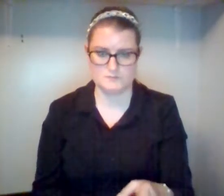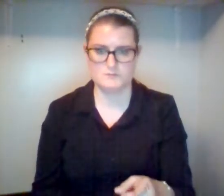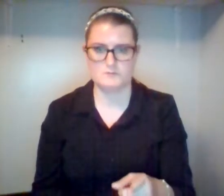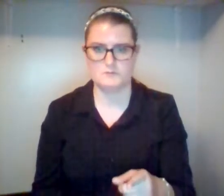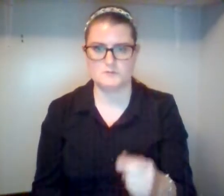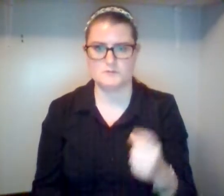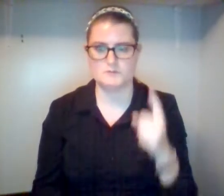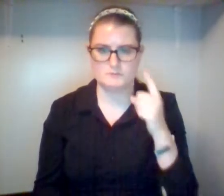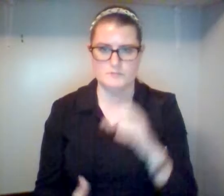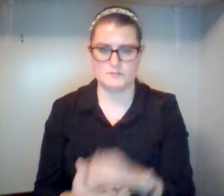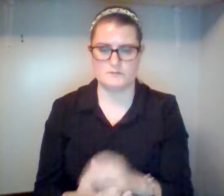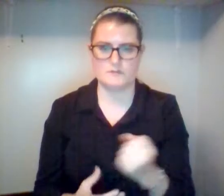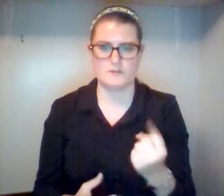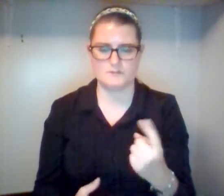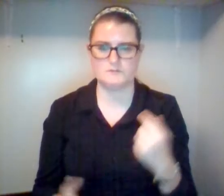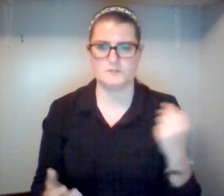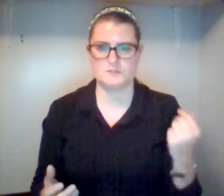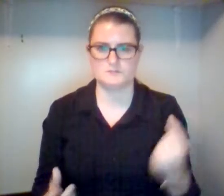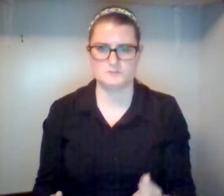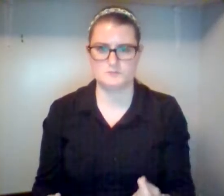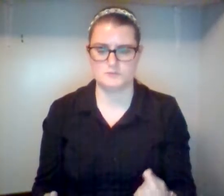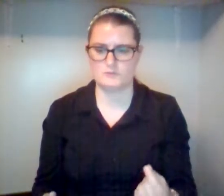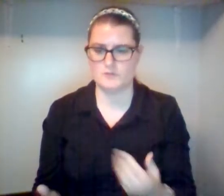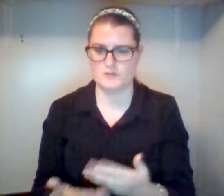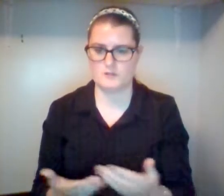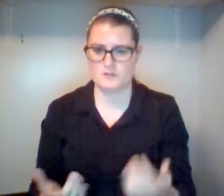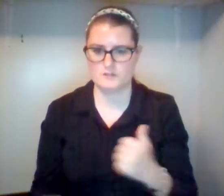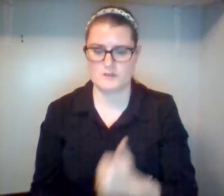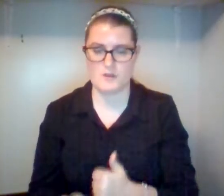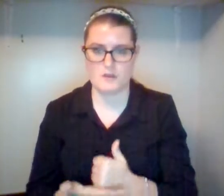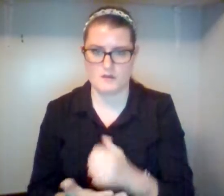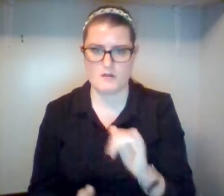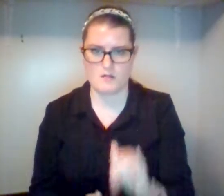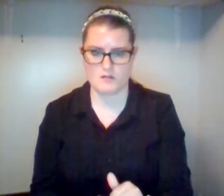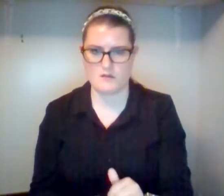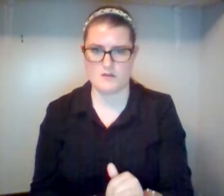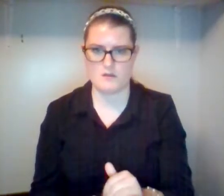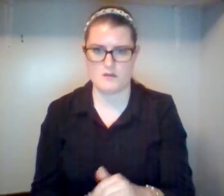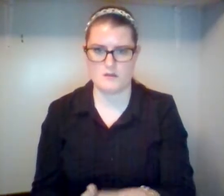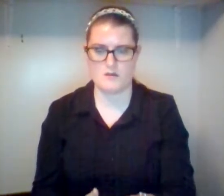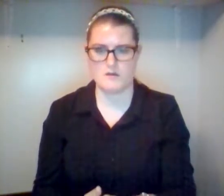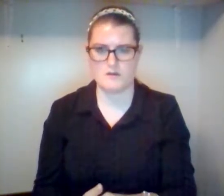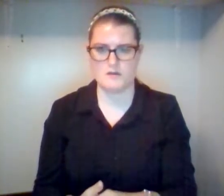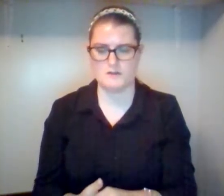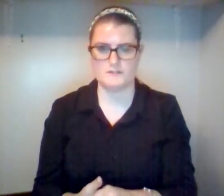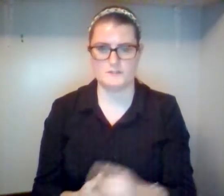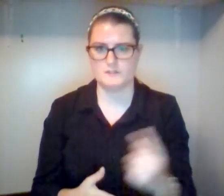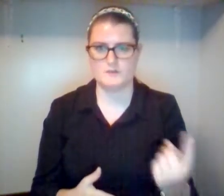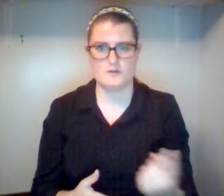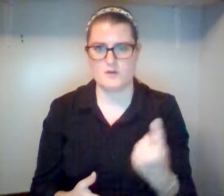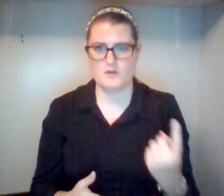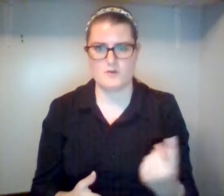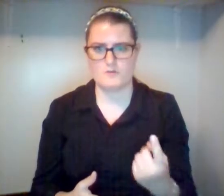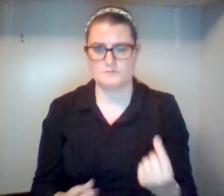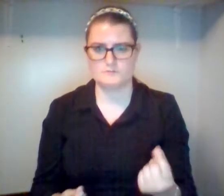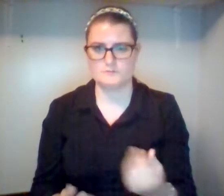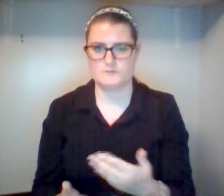and saying and doing things that do, in fact, offend the world. And we know they will offend the world, because the Bible says they will.